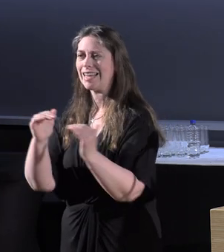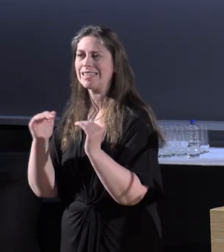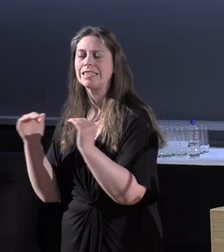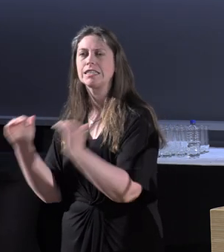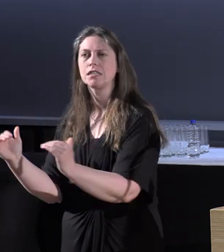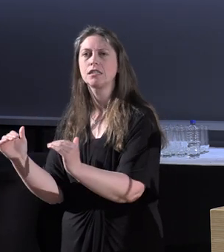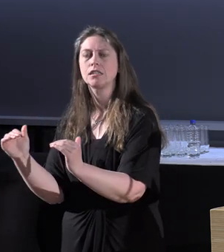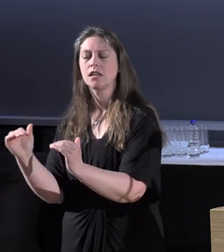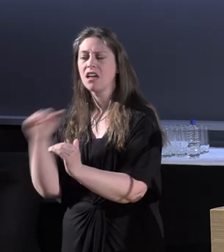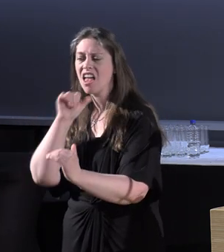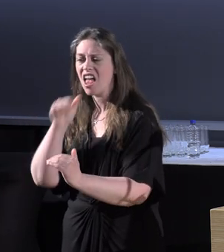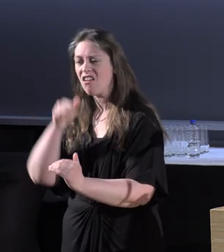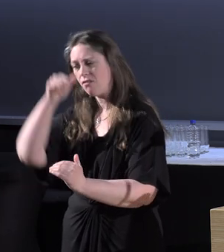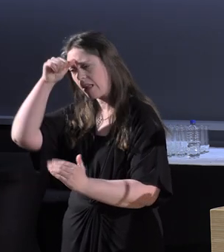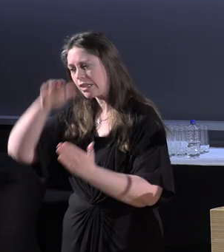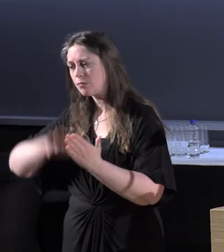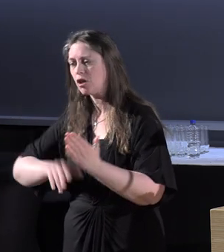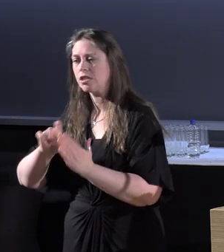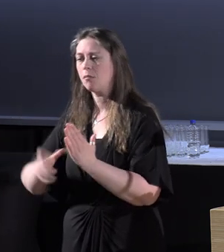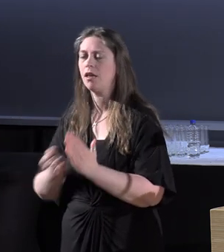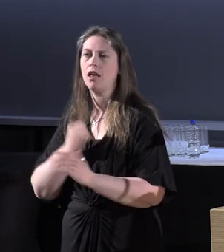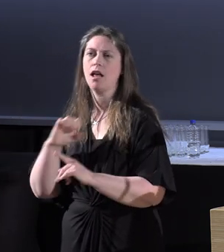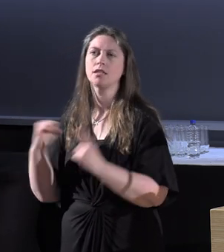who experience disability in society.